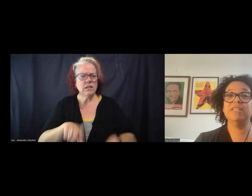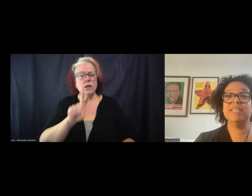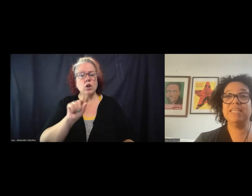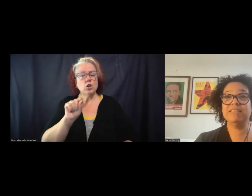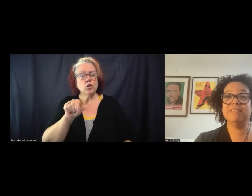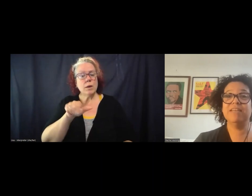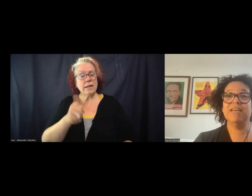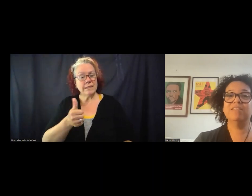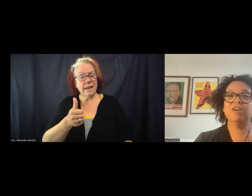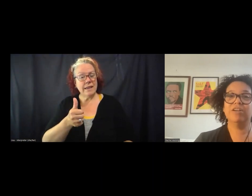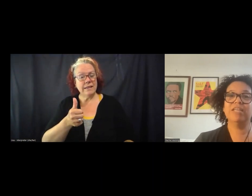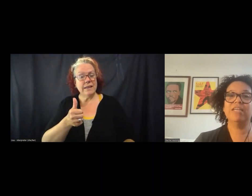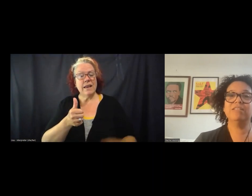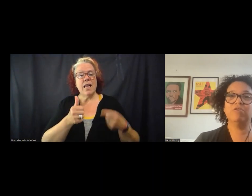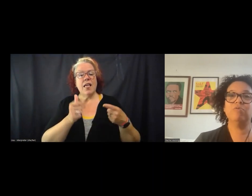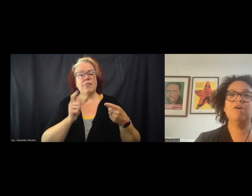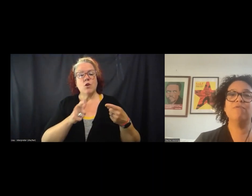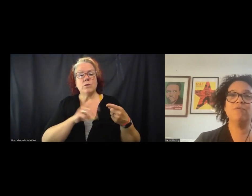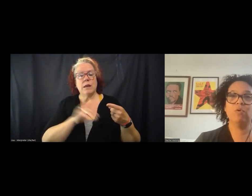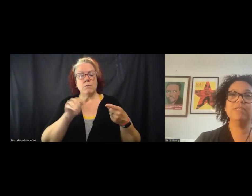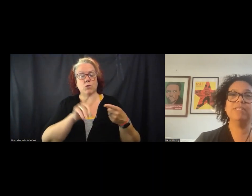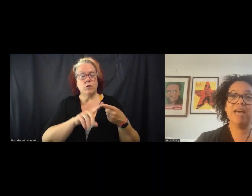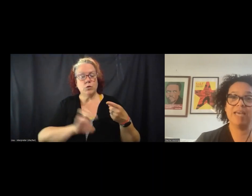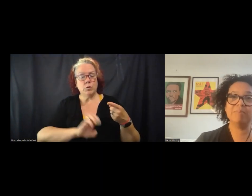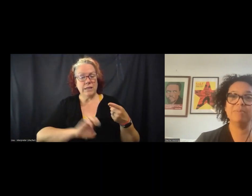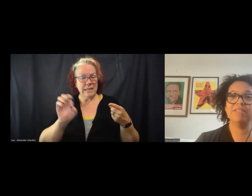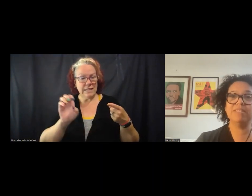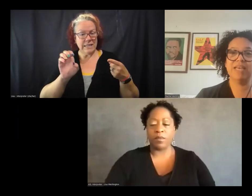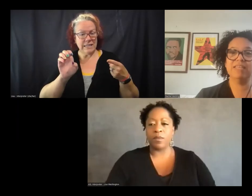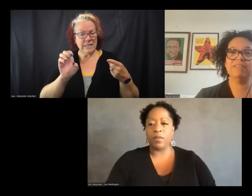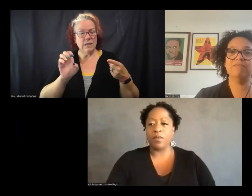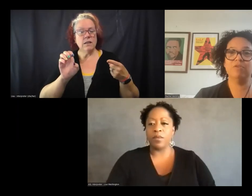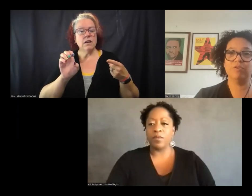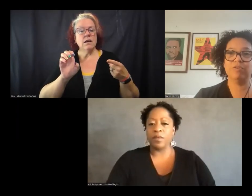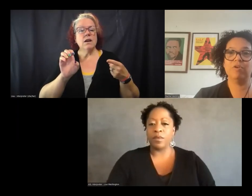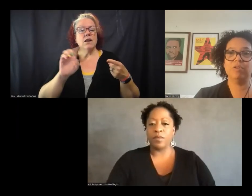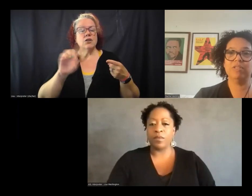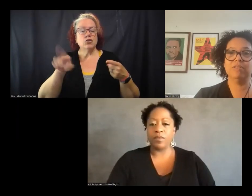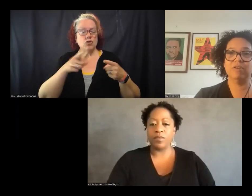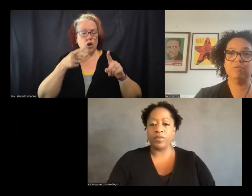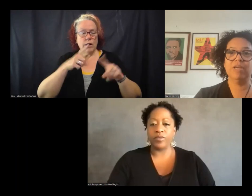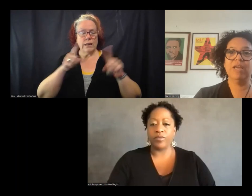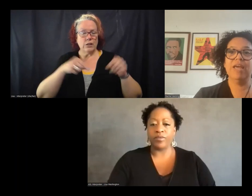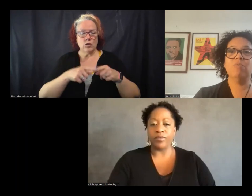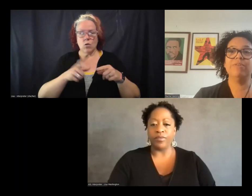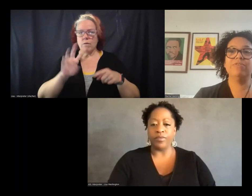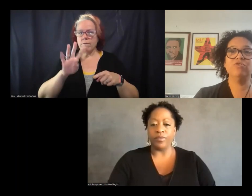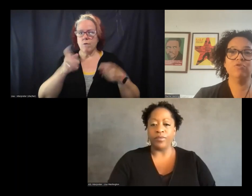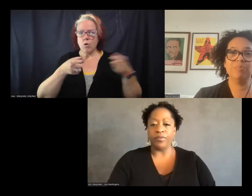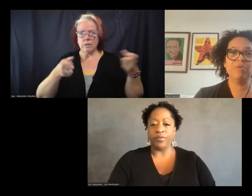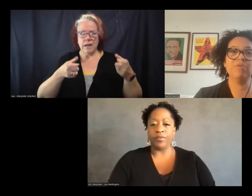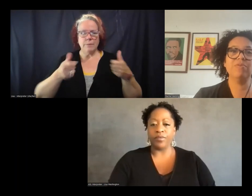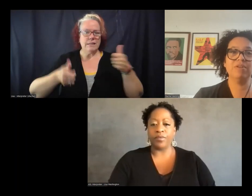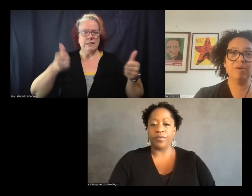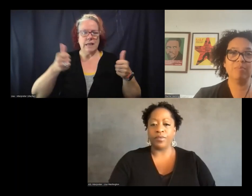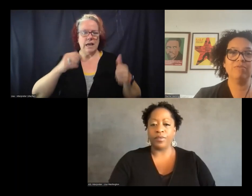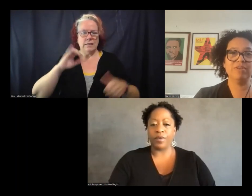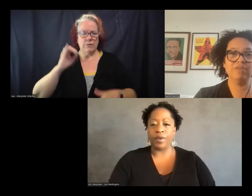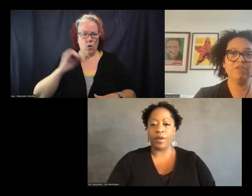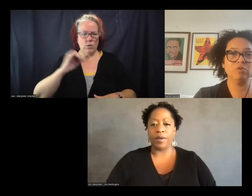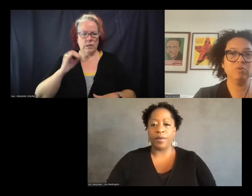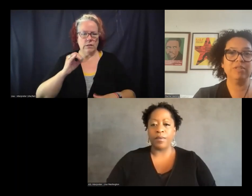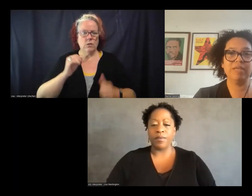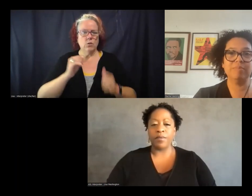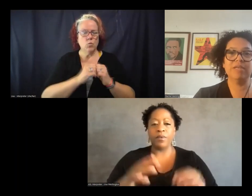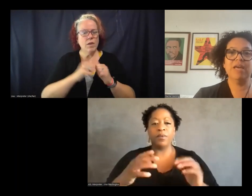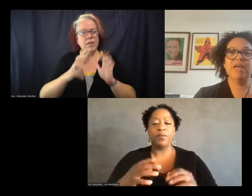had moved to the east, targeting a zone four times the size of the North Oakland zone, with triple the number of